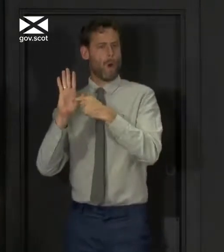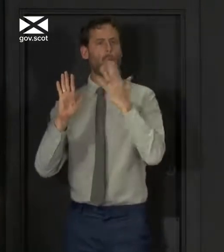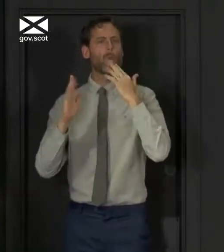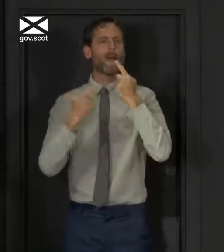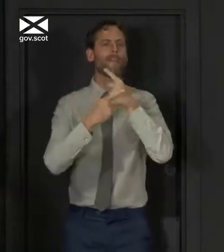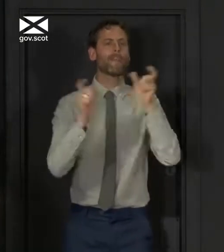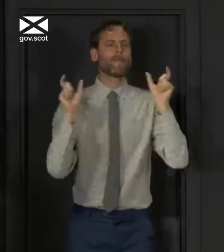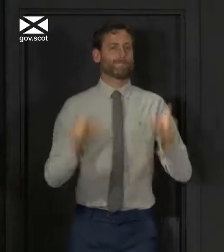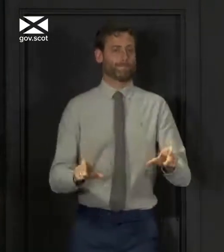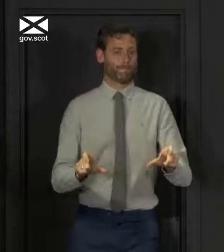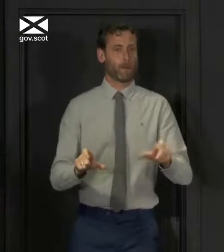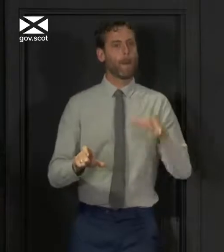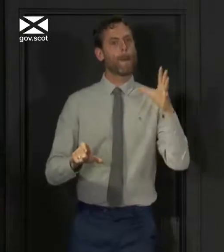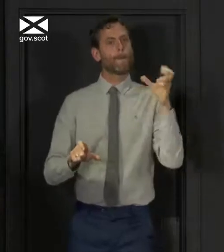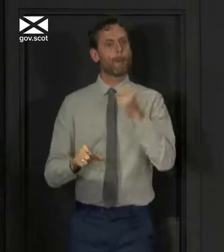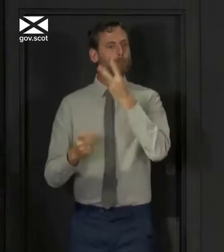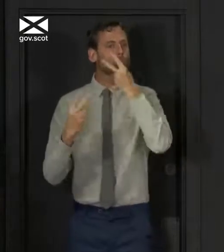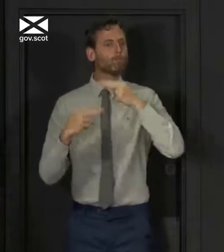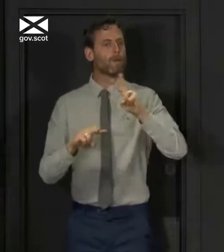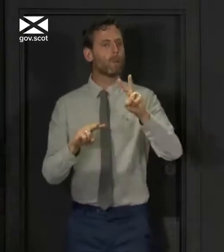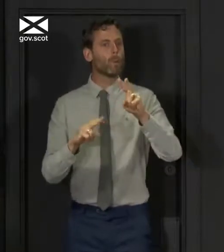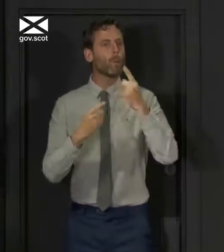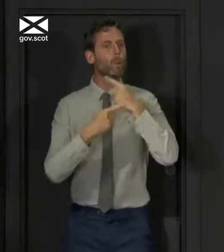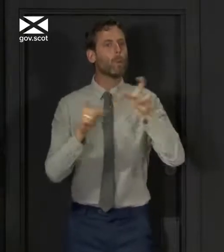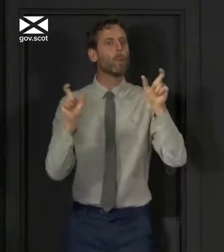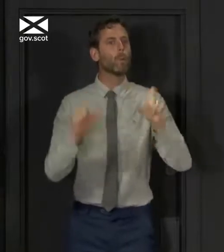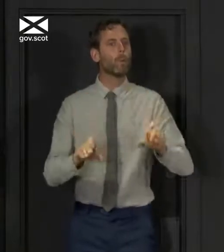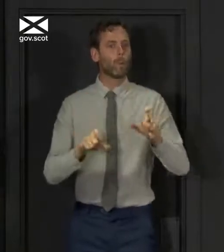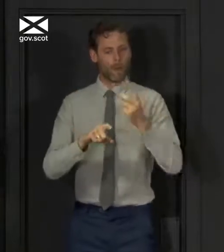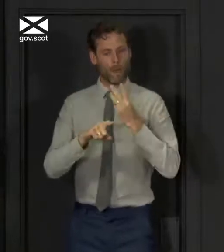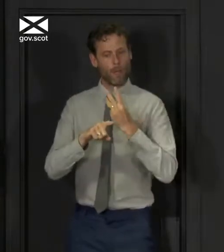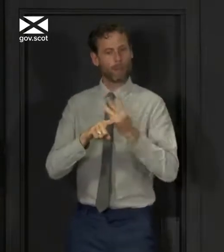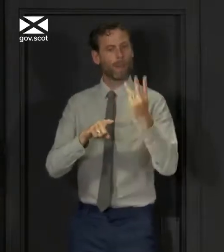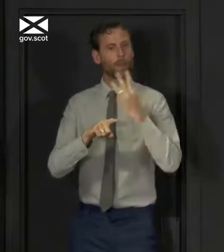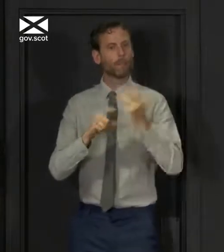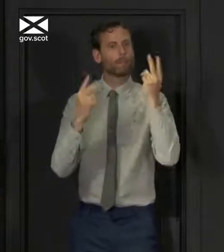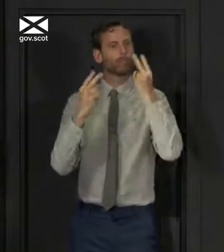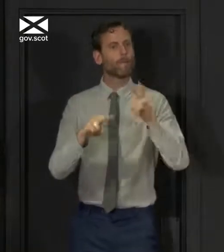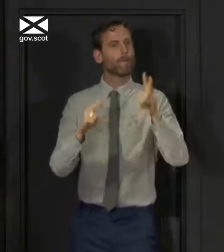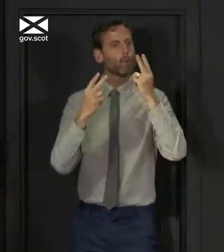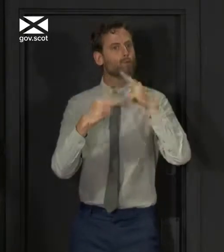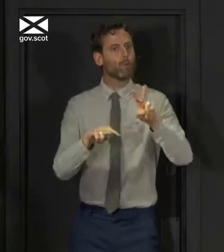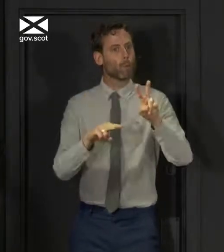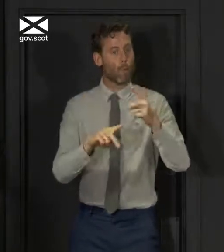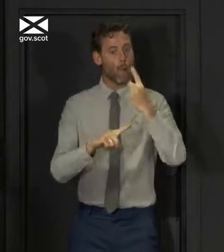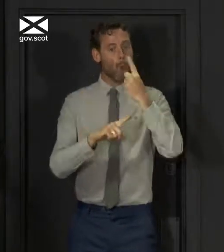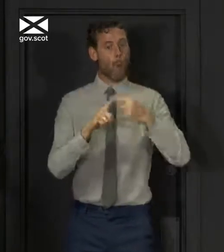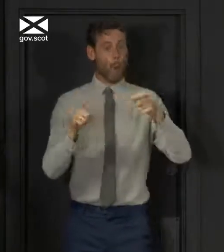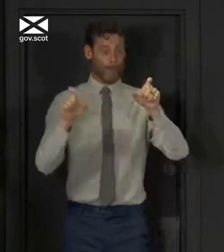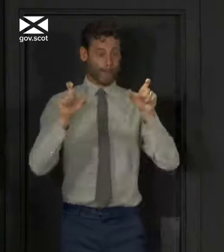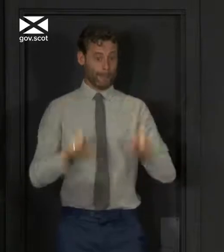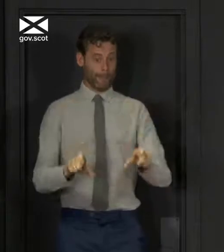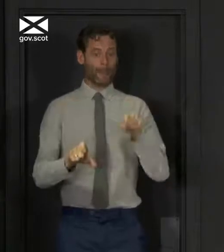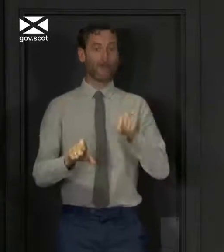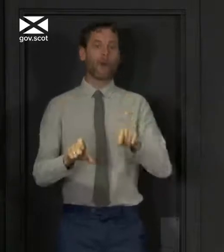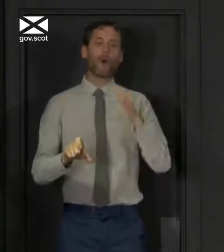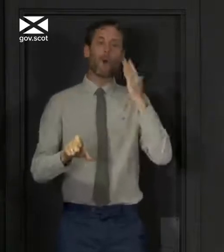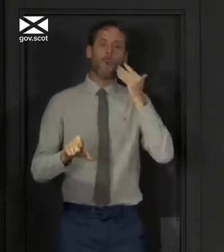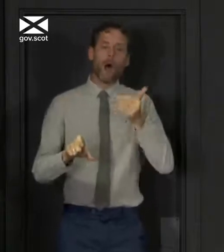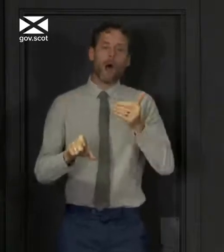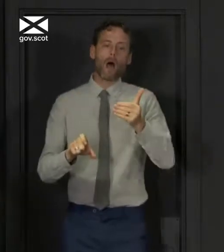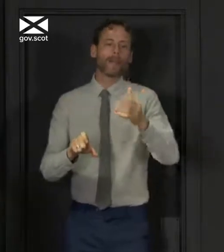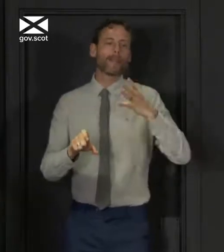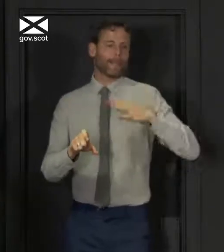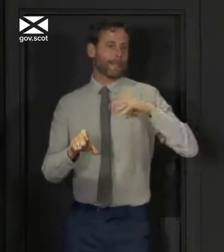the lockdown regulations at least every three weeks and to keep them in place only for as long as is necessary. And the latest review